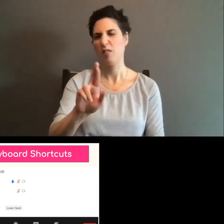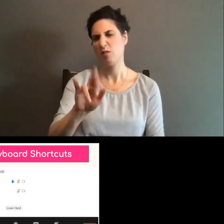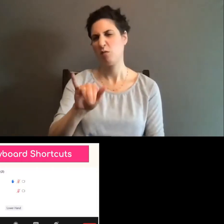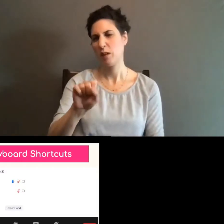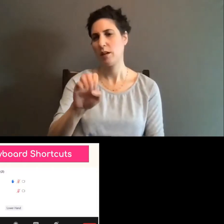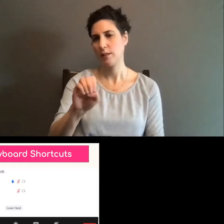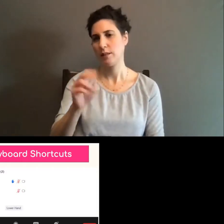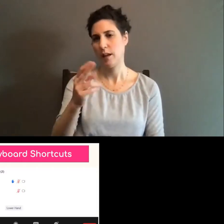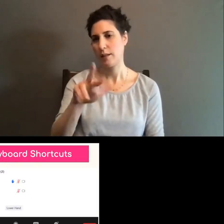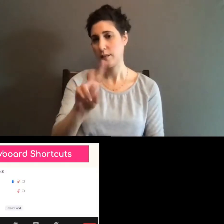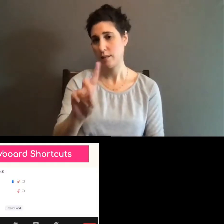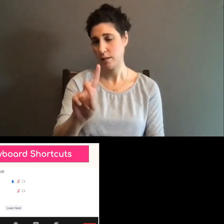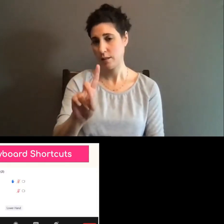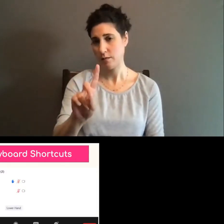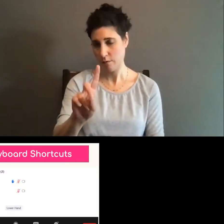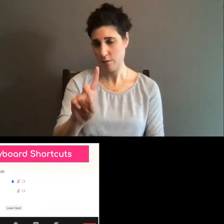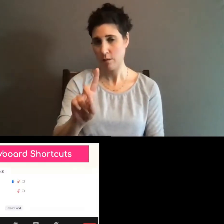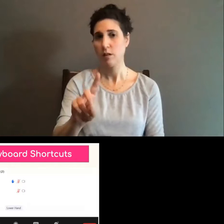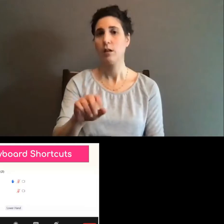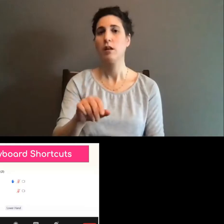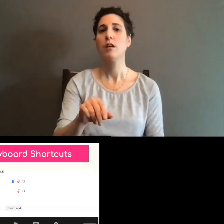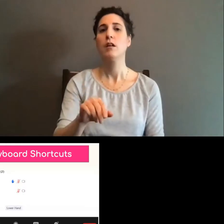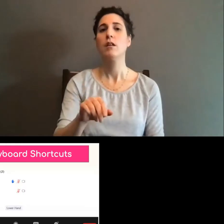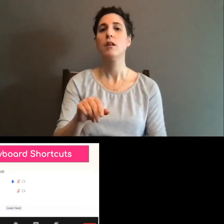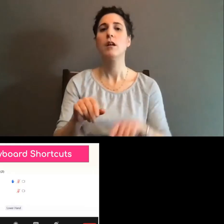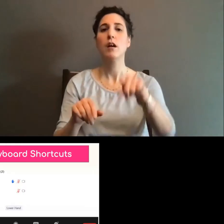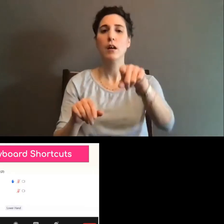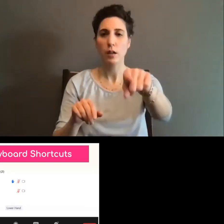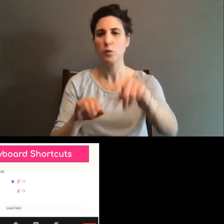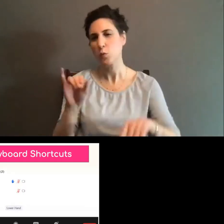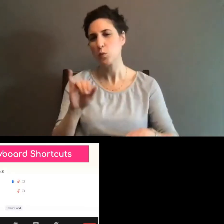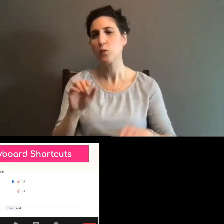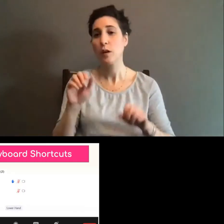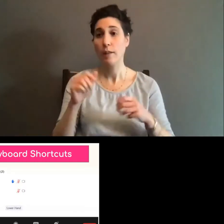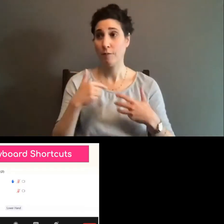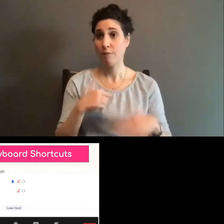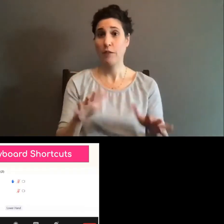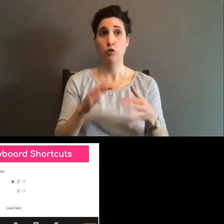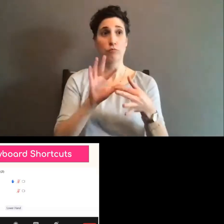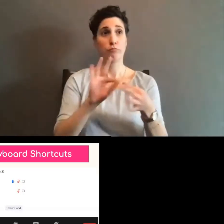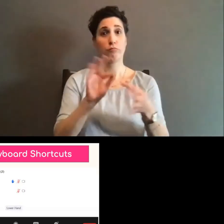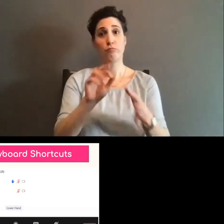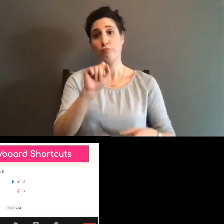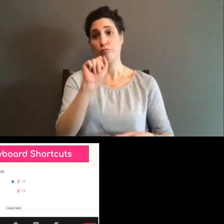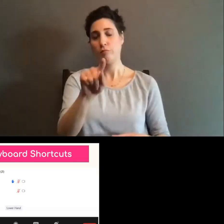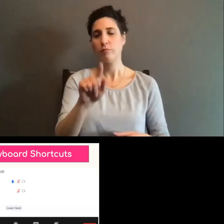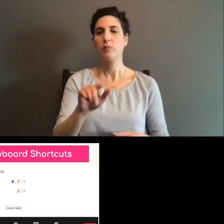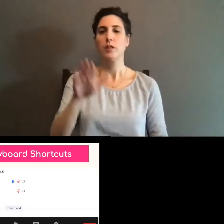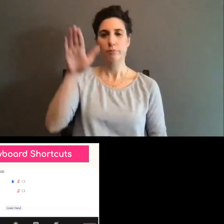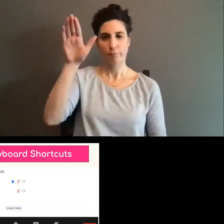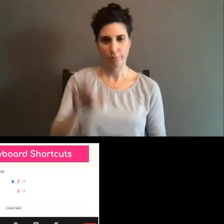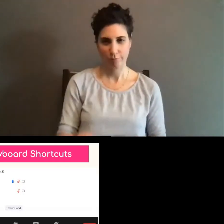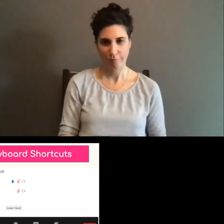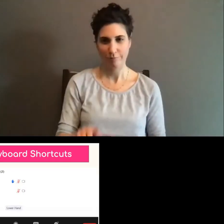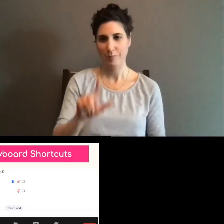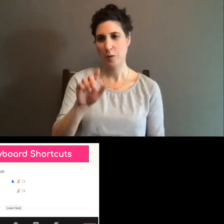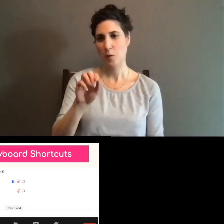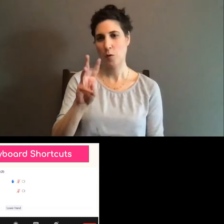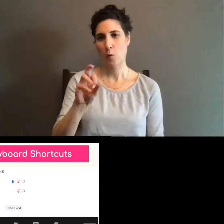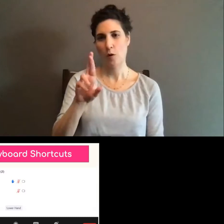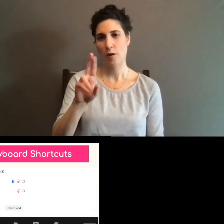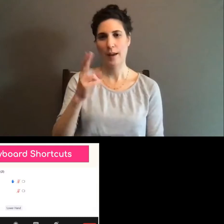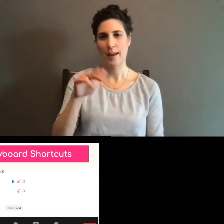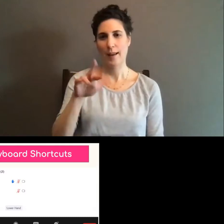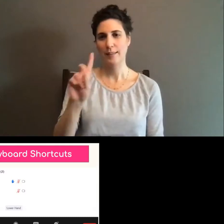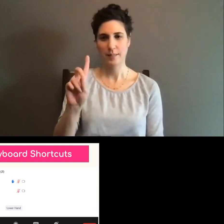on raise hand on this screen. It says lower hand. Um, that's because I wanted you to see the little blue hand